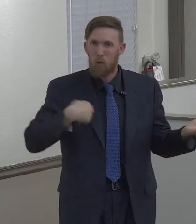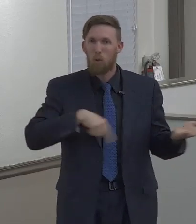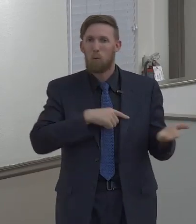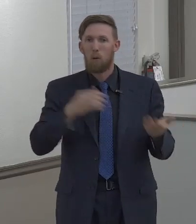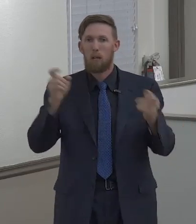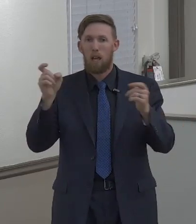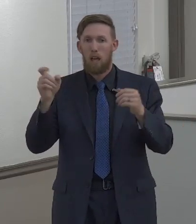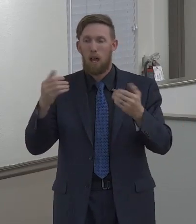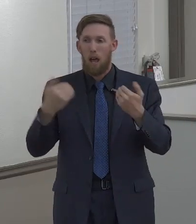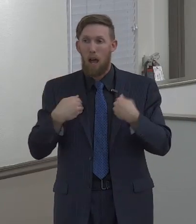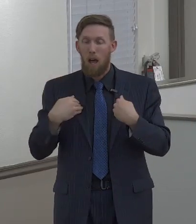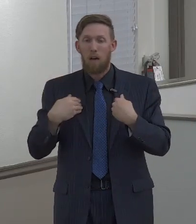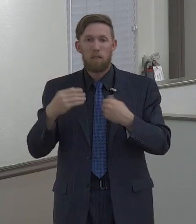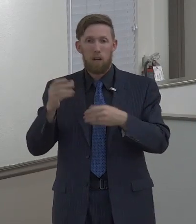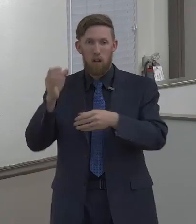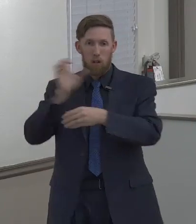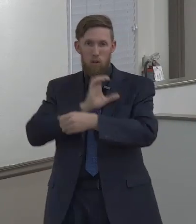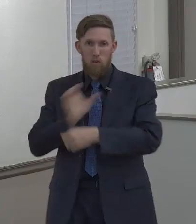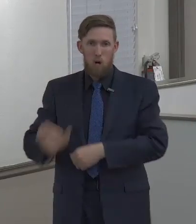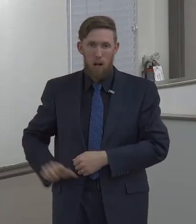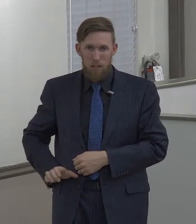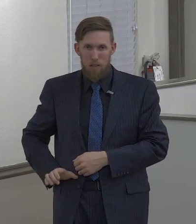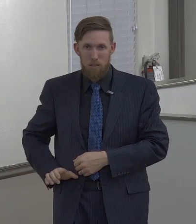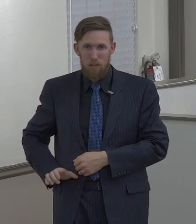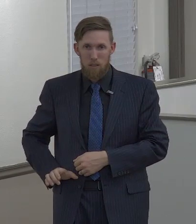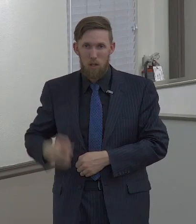things. We have Christ.